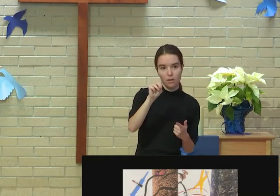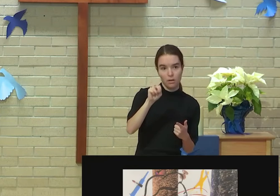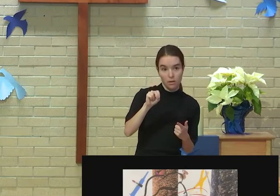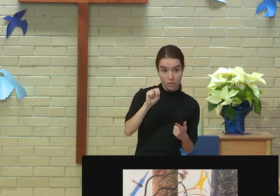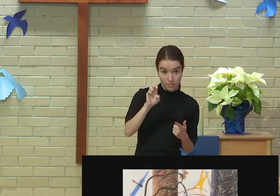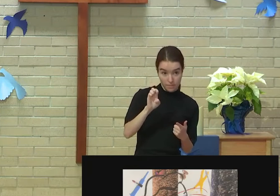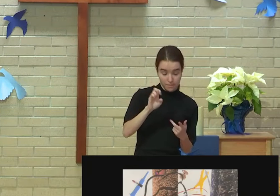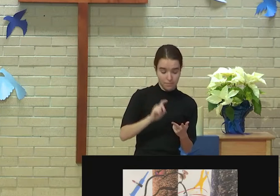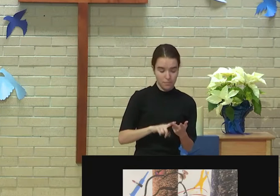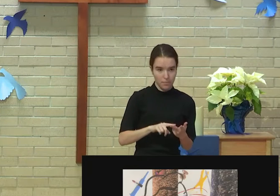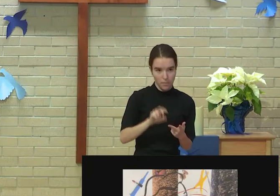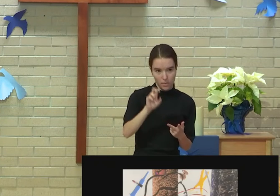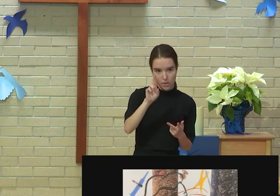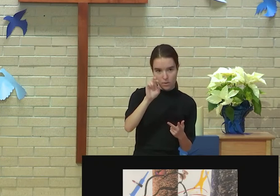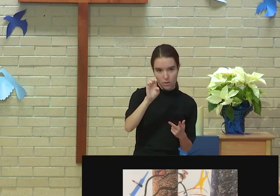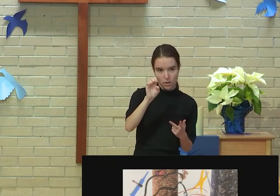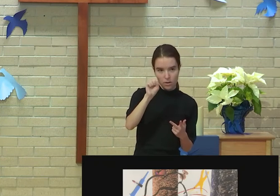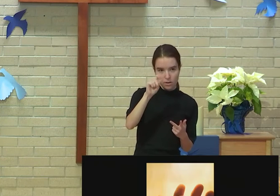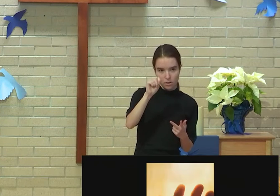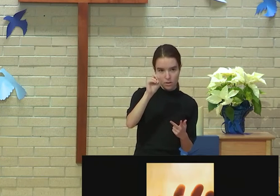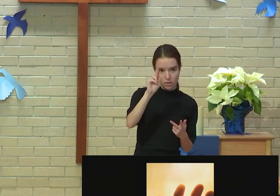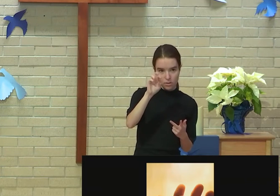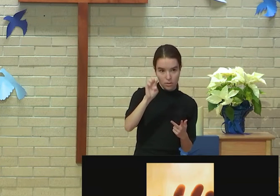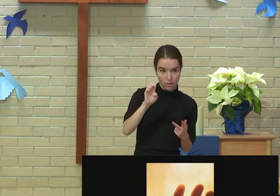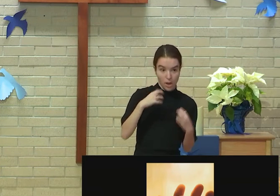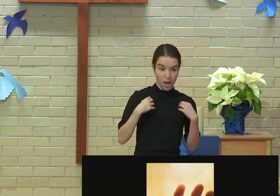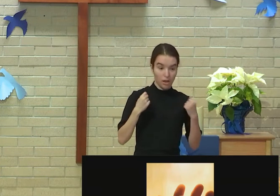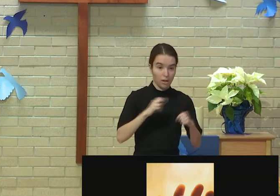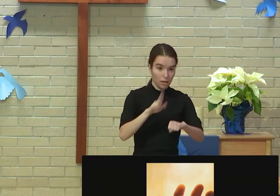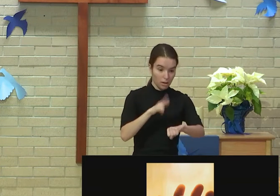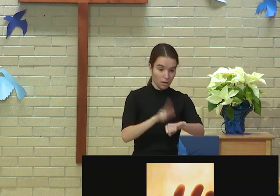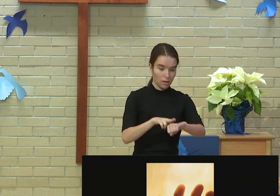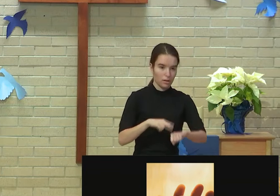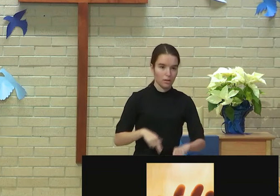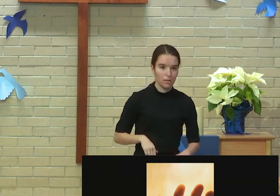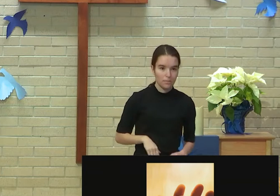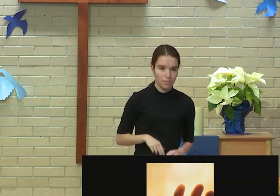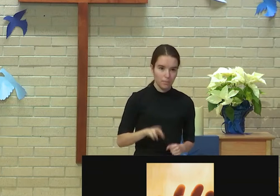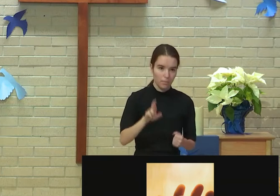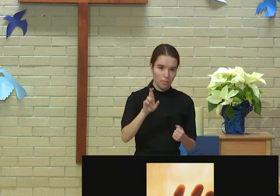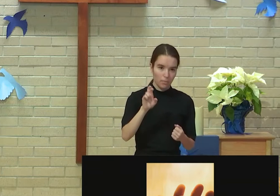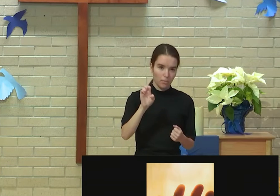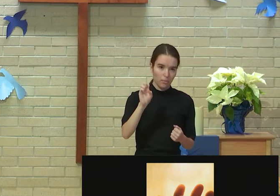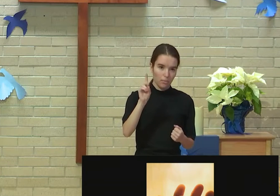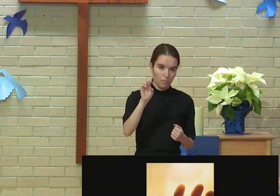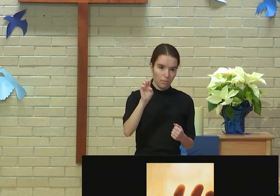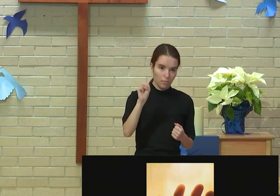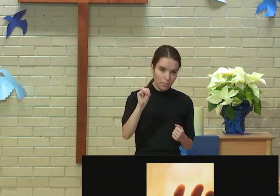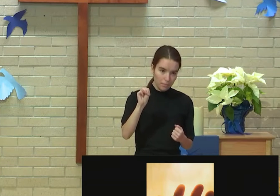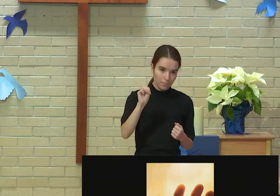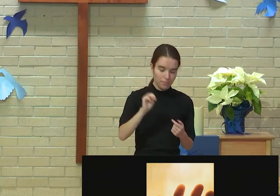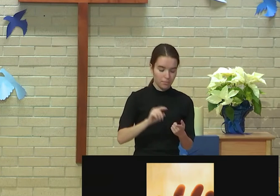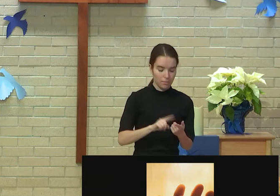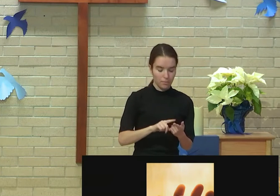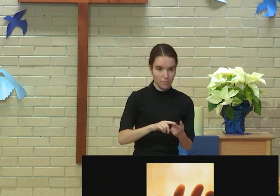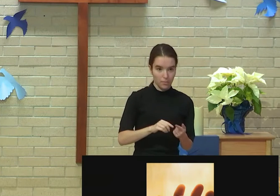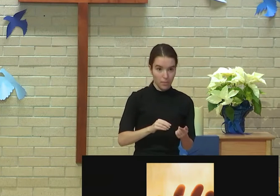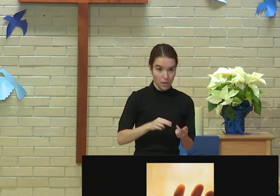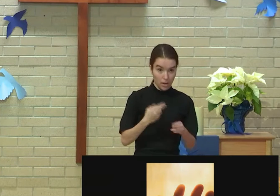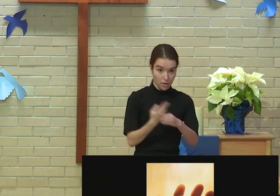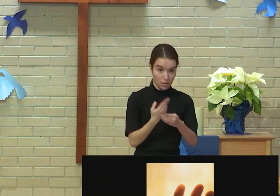restore, recondition, recover, redeem, and reuse.